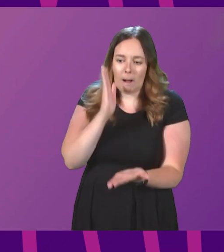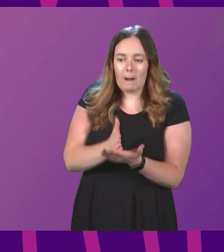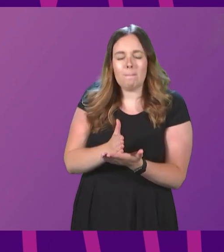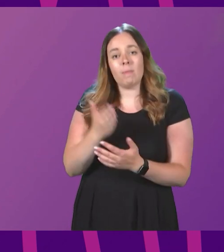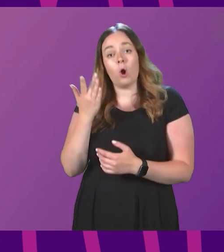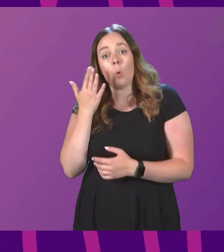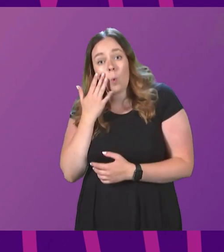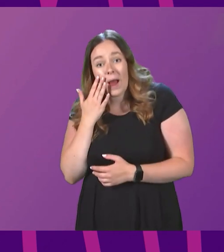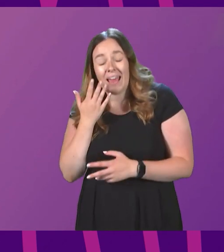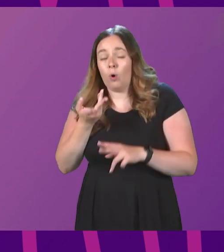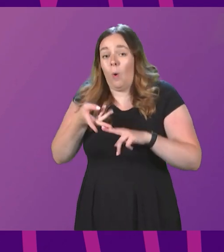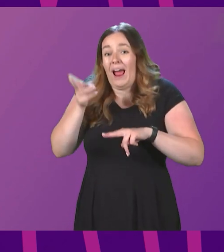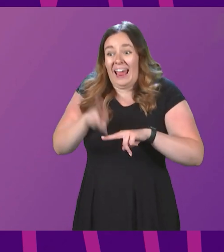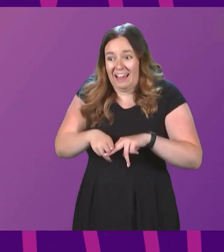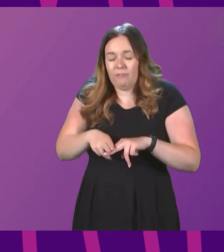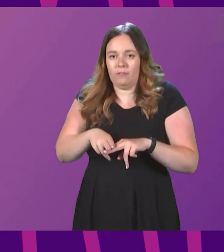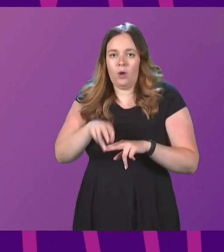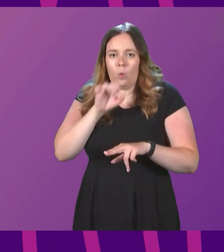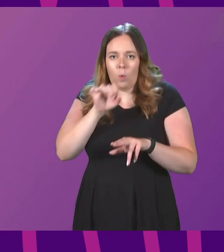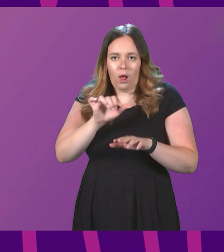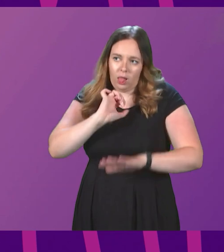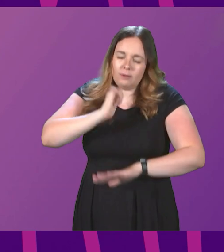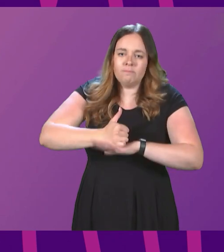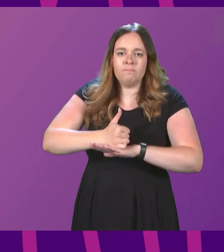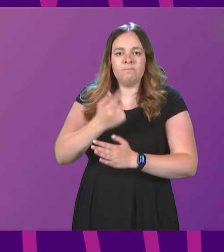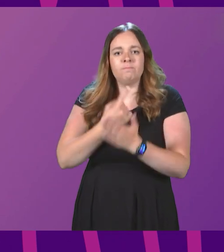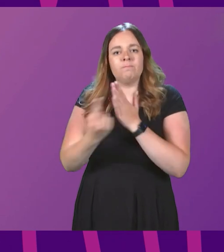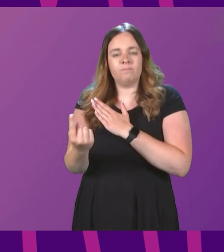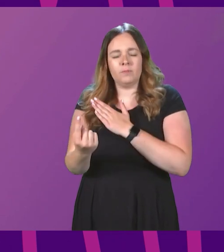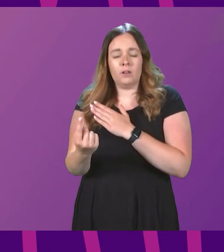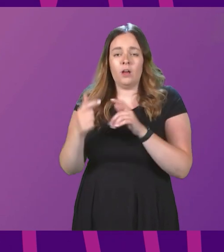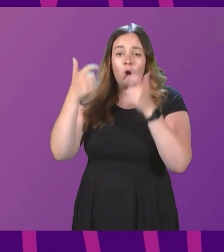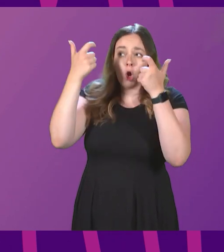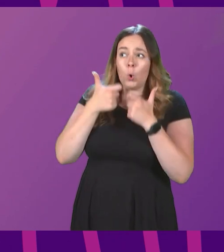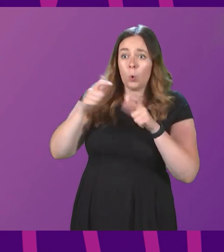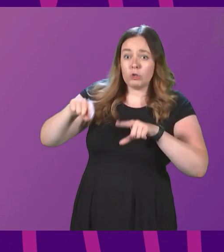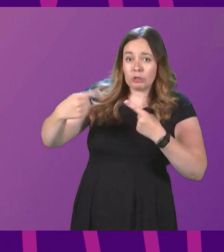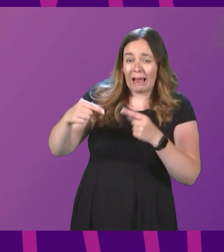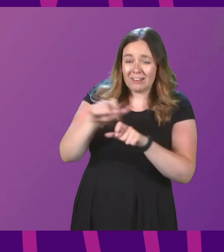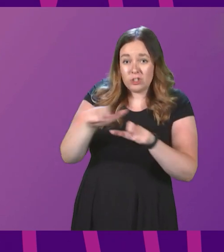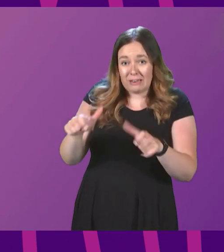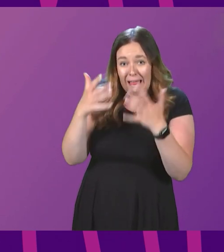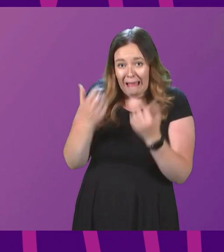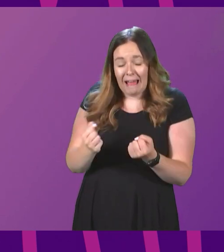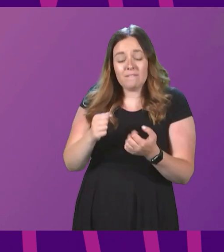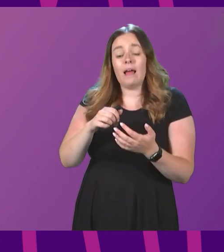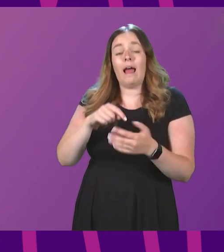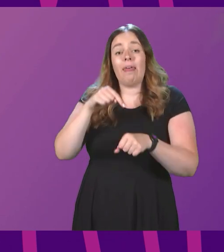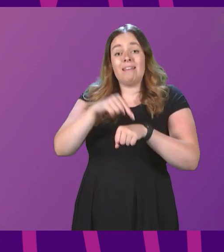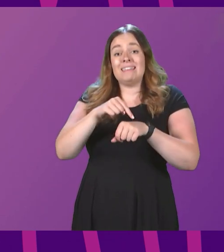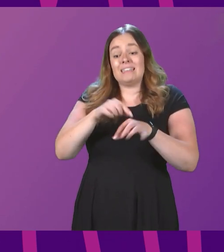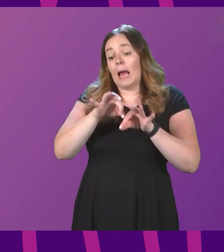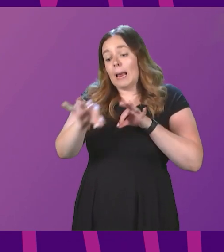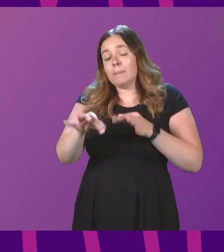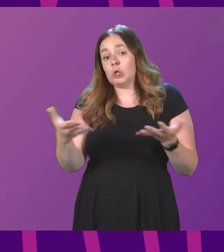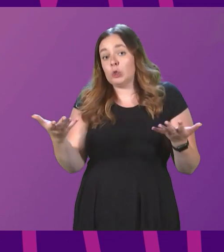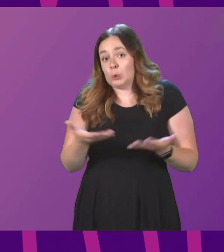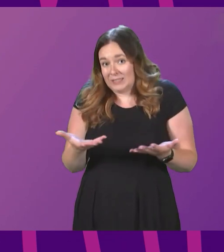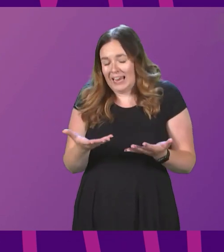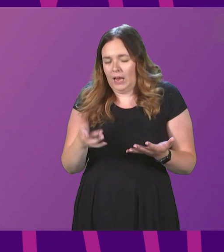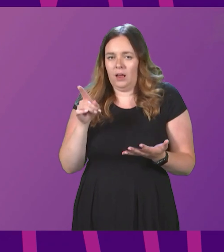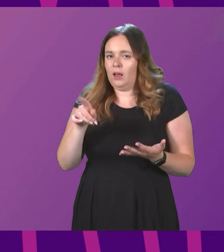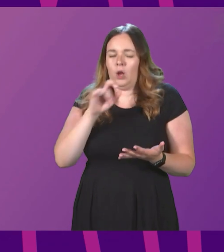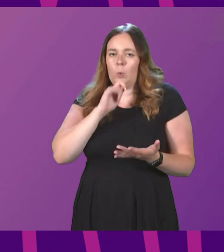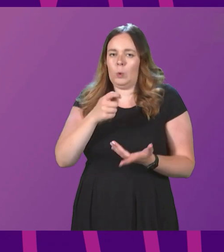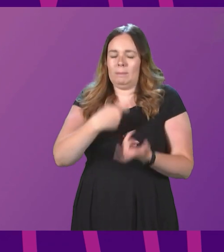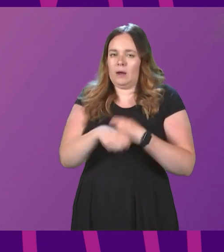when or even if it could be implemented. A court challenge would still lie ahead and the timetable I have set out today would quickly